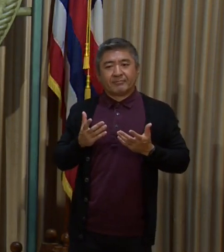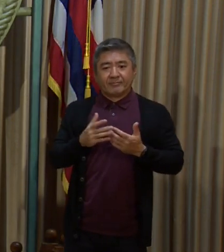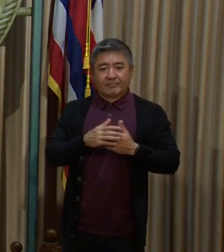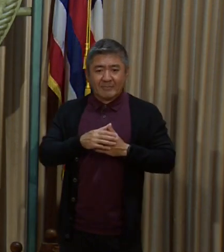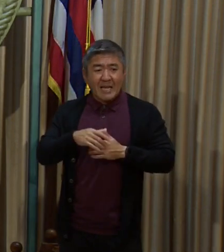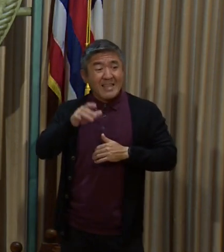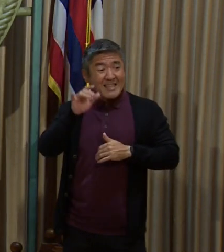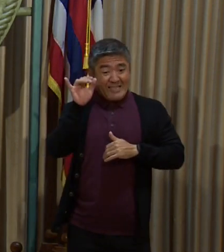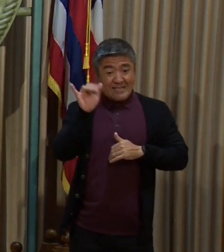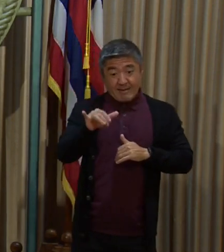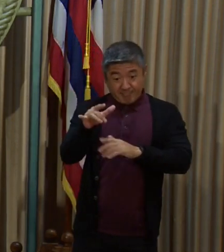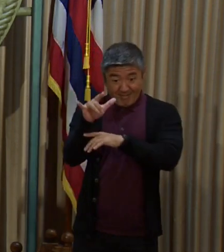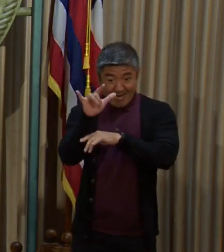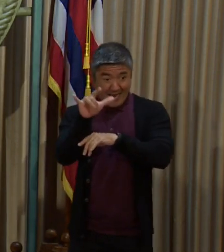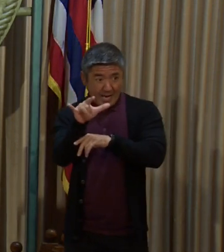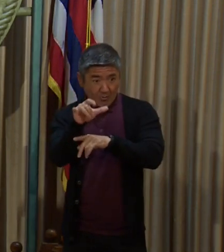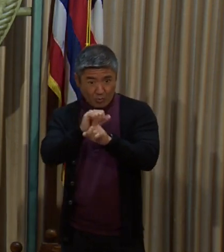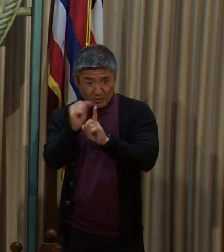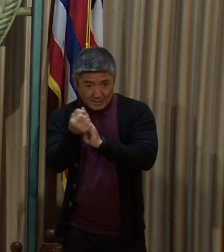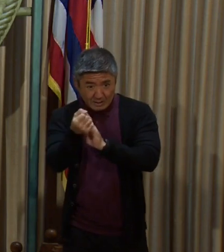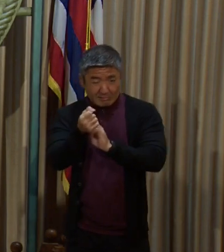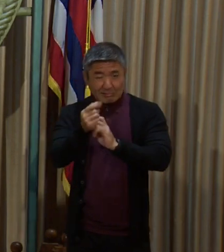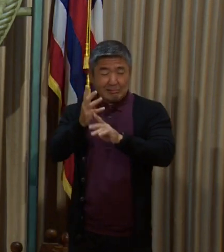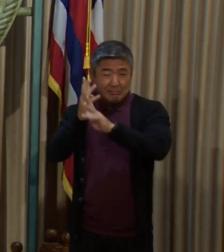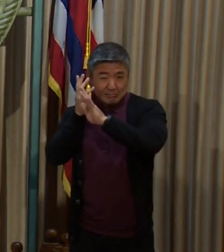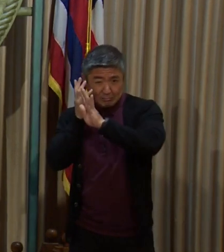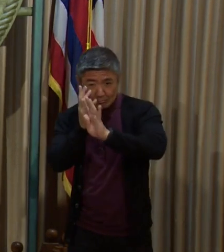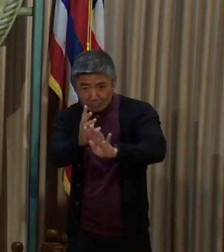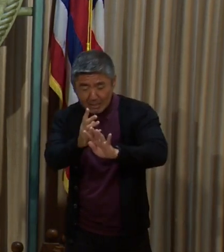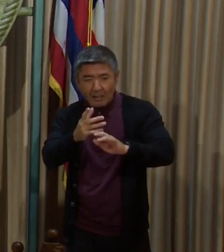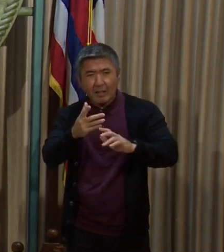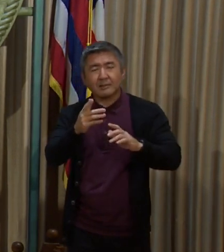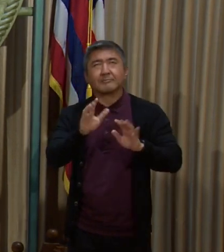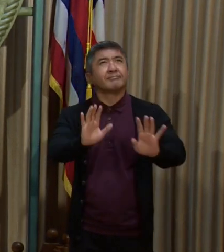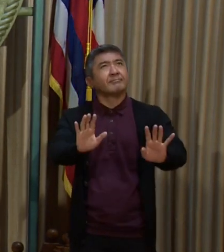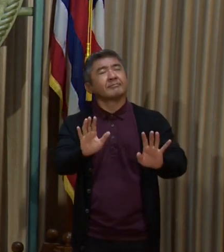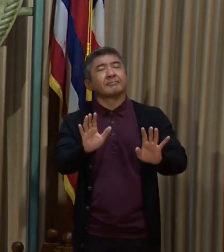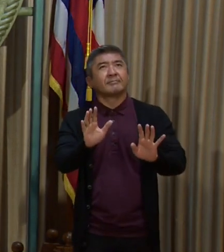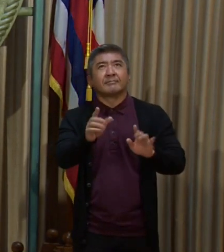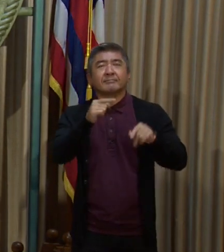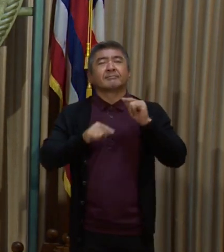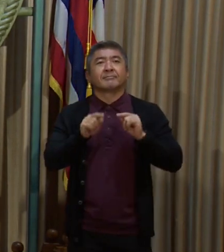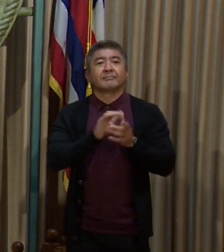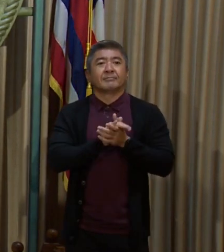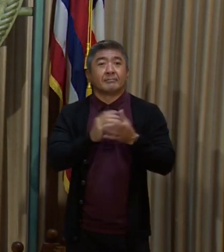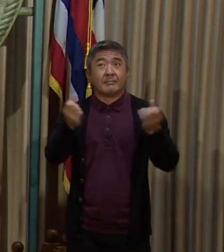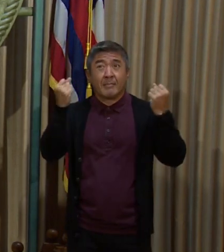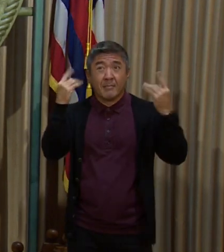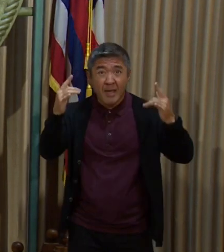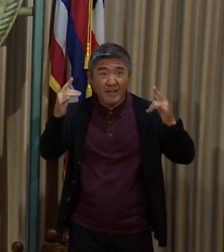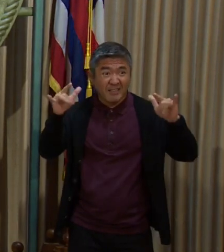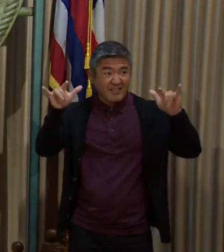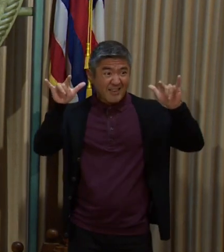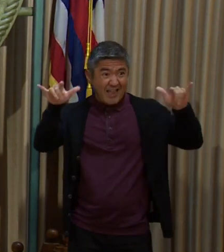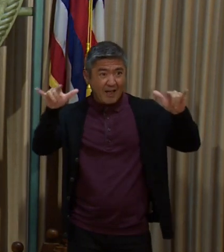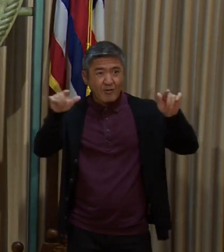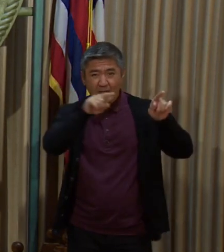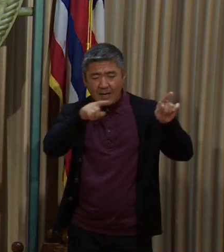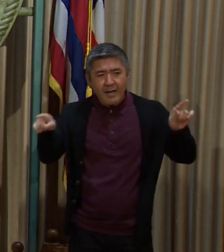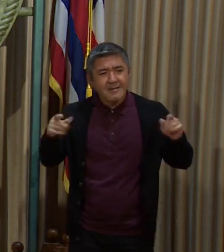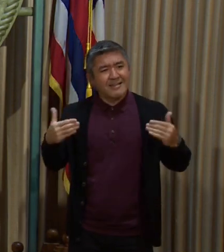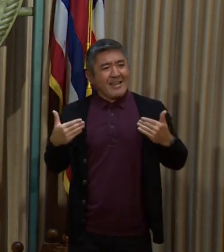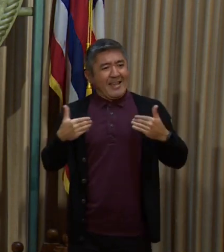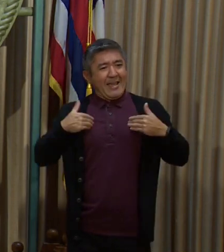at the airports because all of the airline, well not all of the airlines, many of the airlines have implemented a